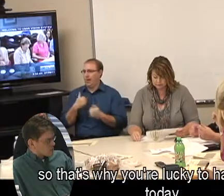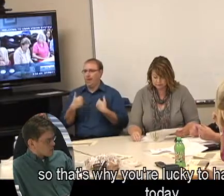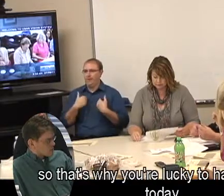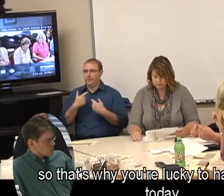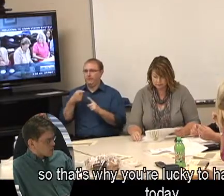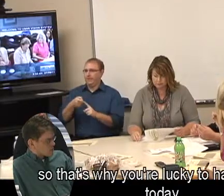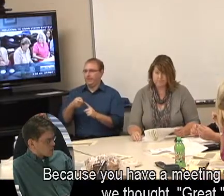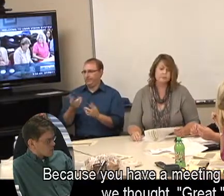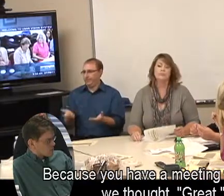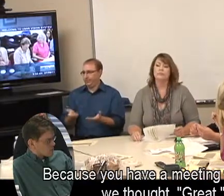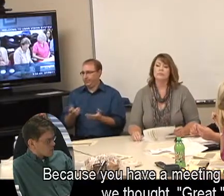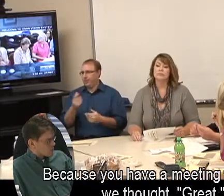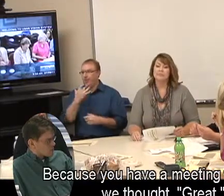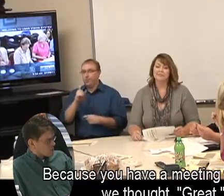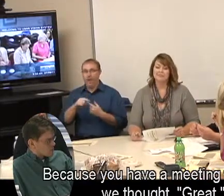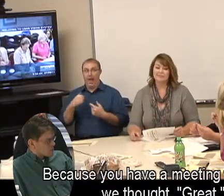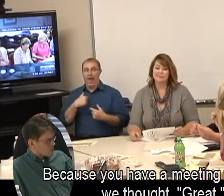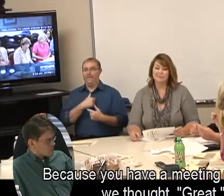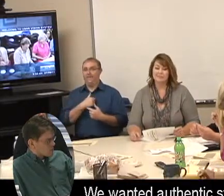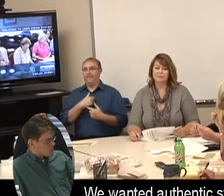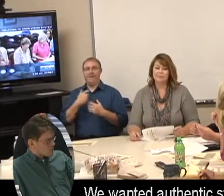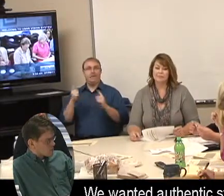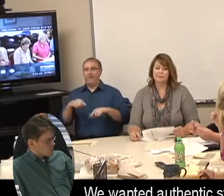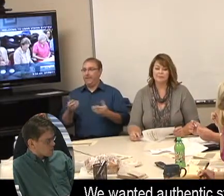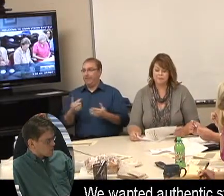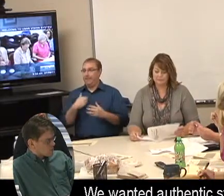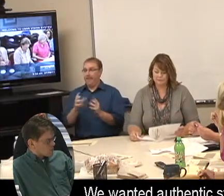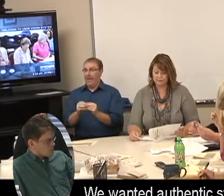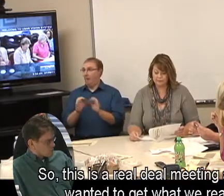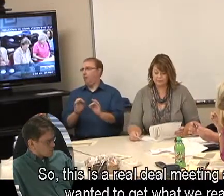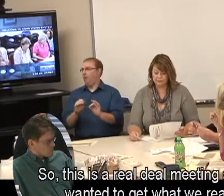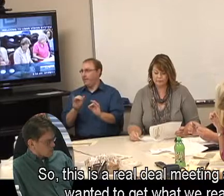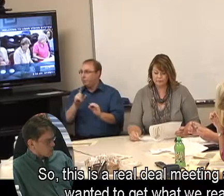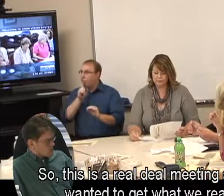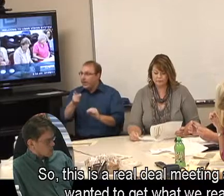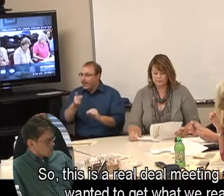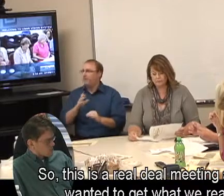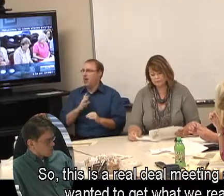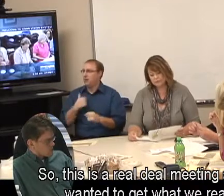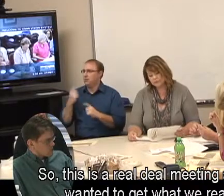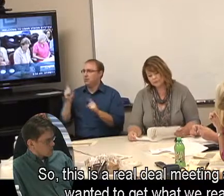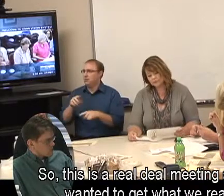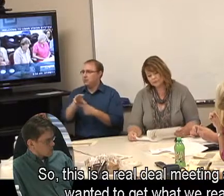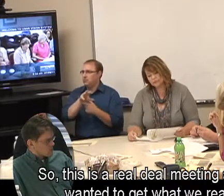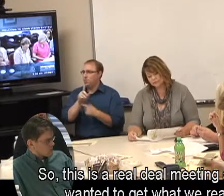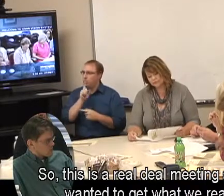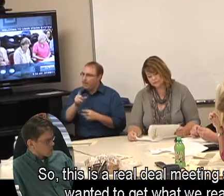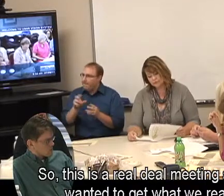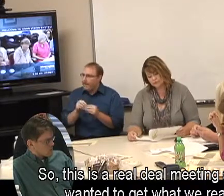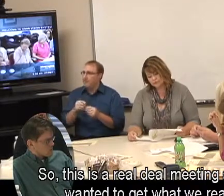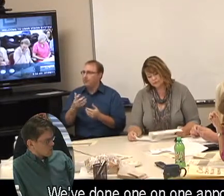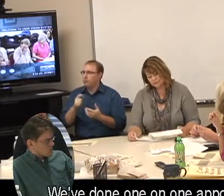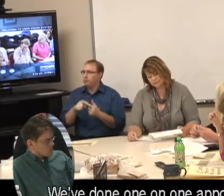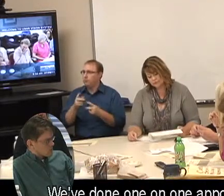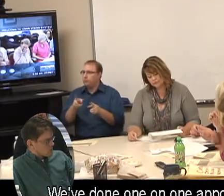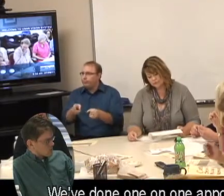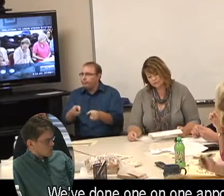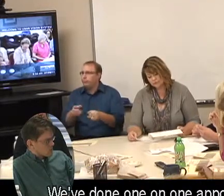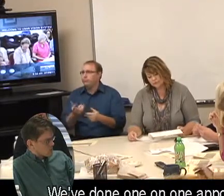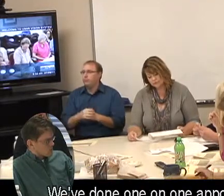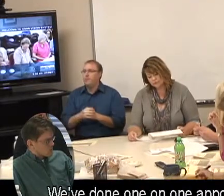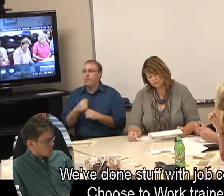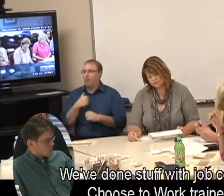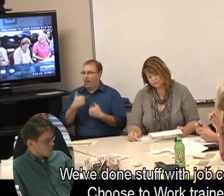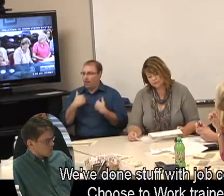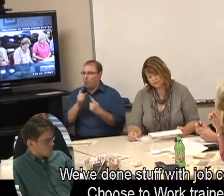that's why you're lucky enough to have us here at your meeting today, because we're like, great. We wanted authentic stuff, so this is a real-deal meeting that we just wanted to get what we really have. We've done one-on-one